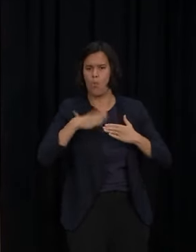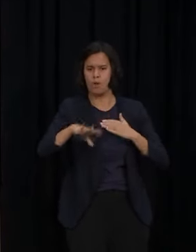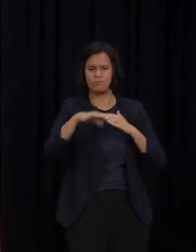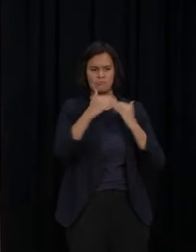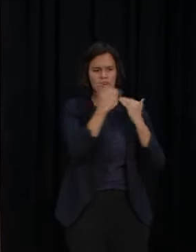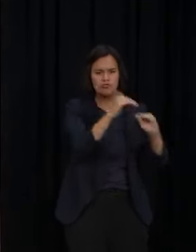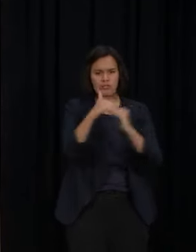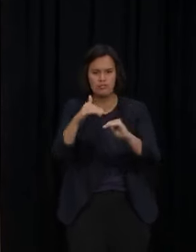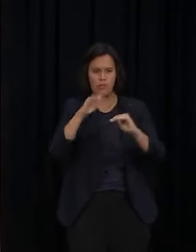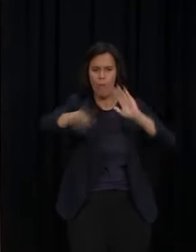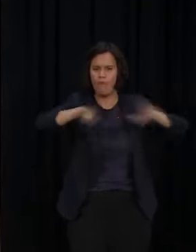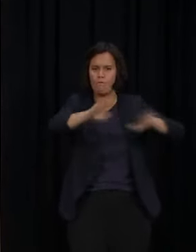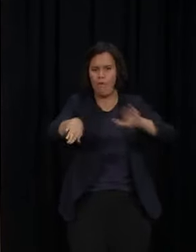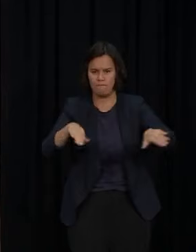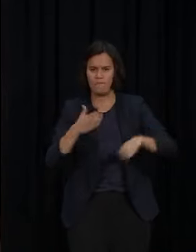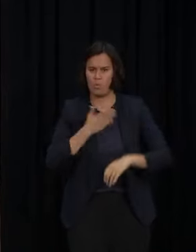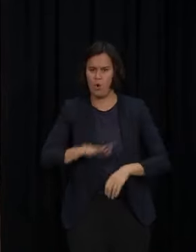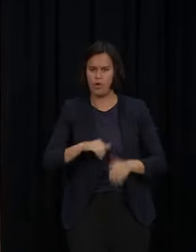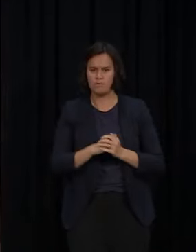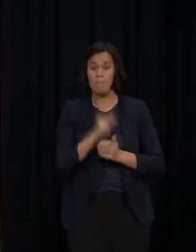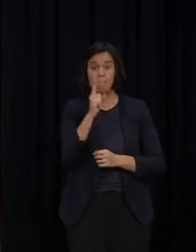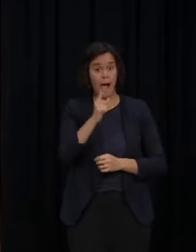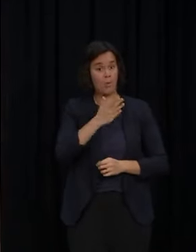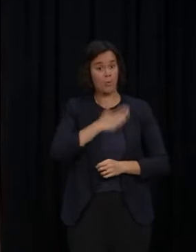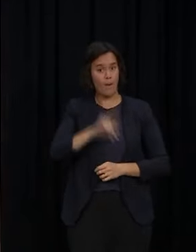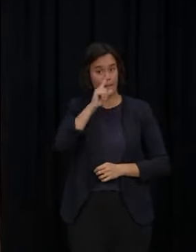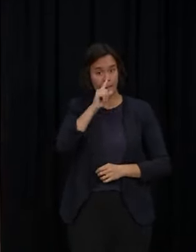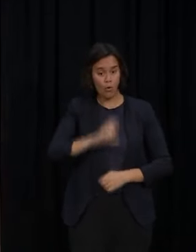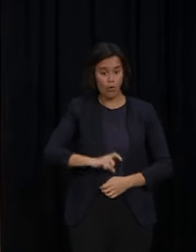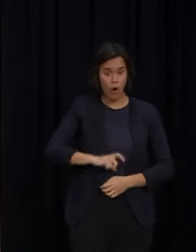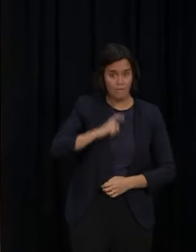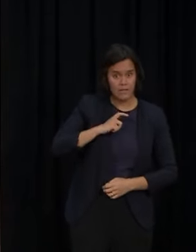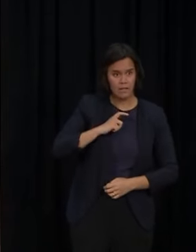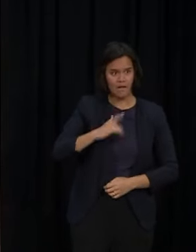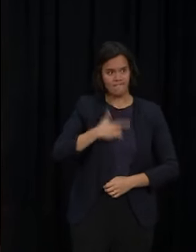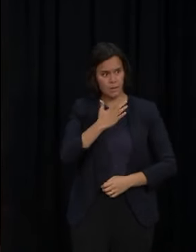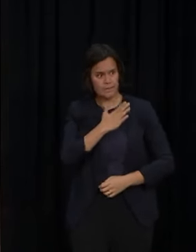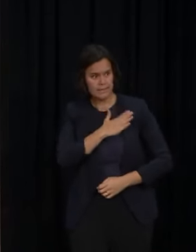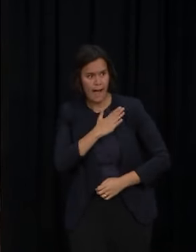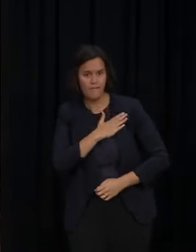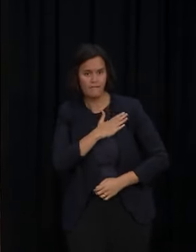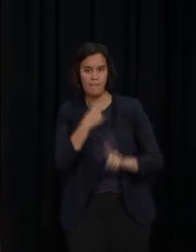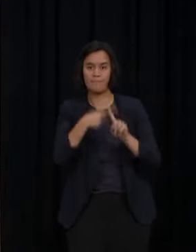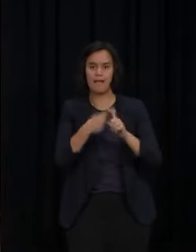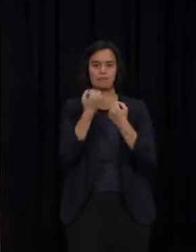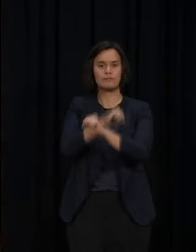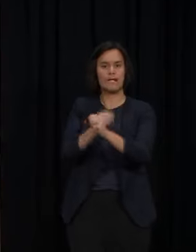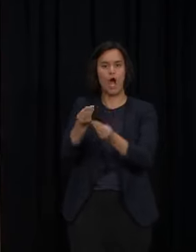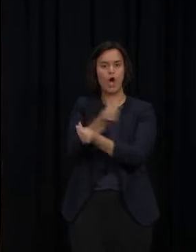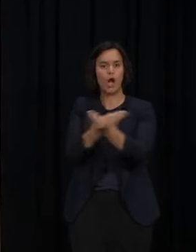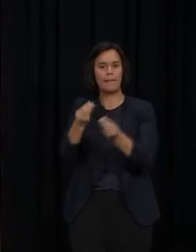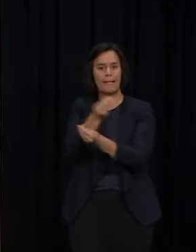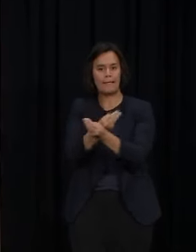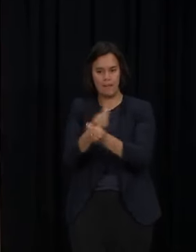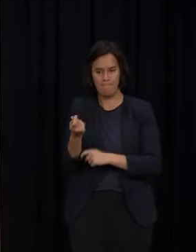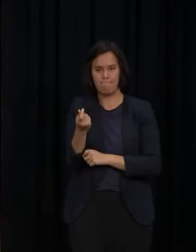to keep people feeling confident and safe, and to accelerate our economic recovery. As always, what that means in